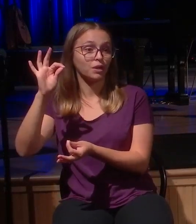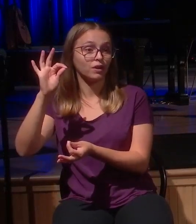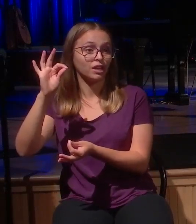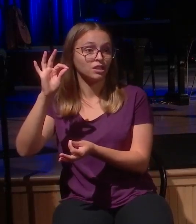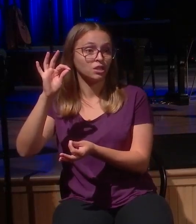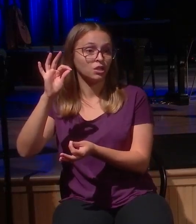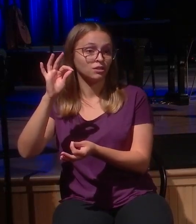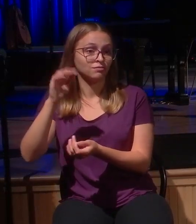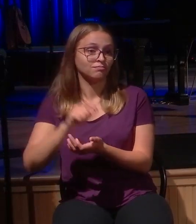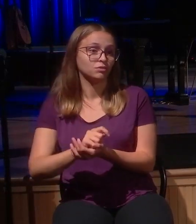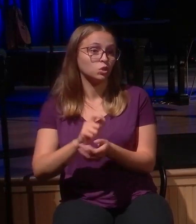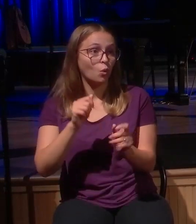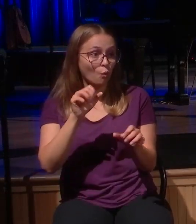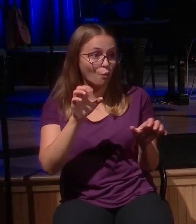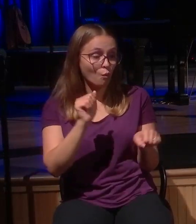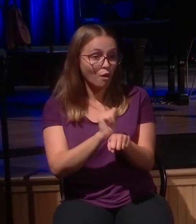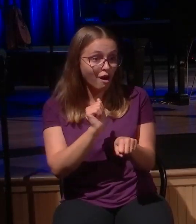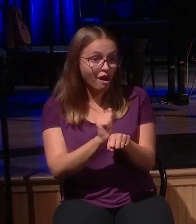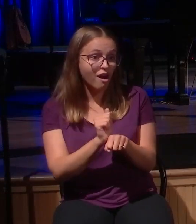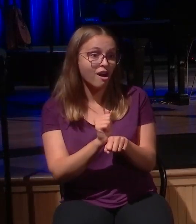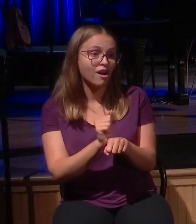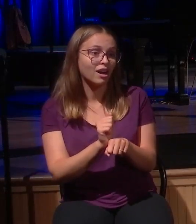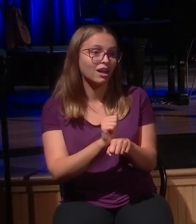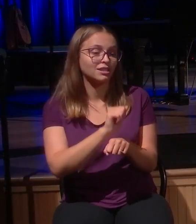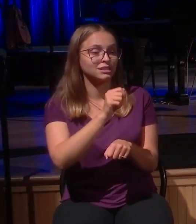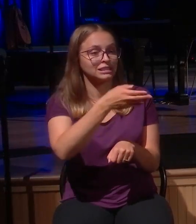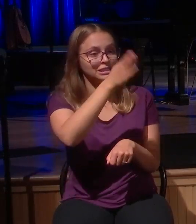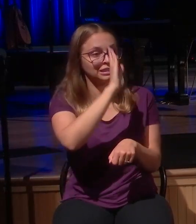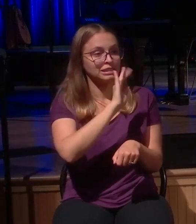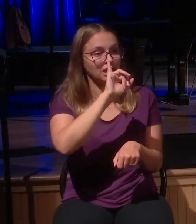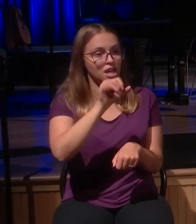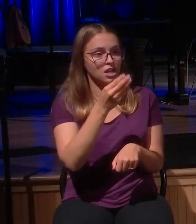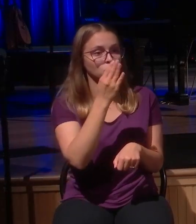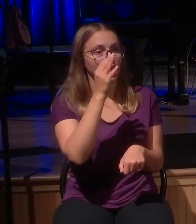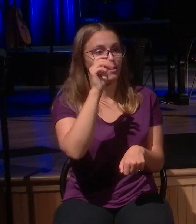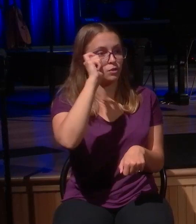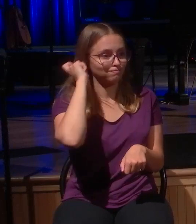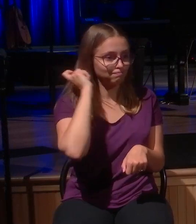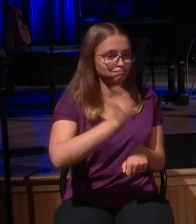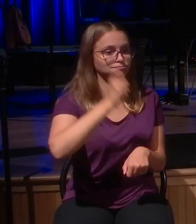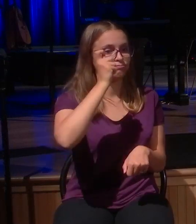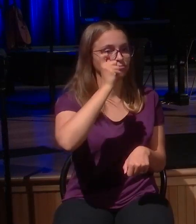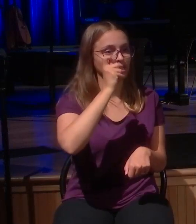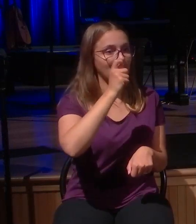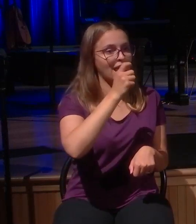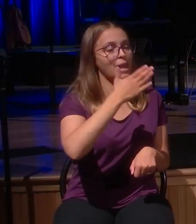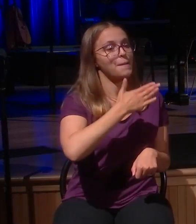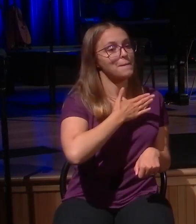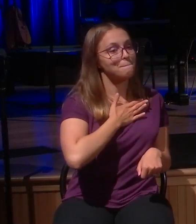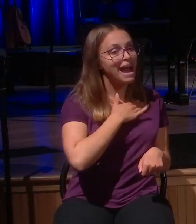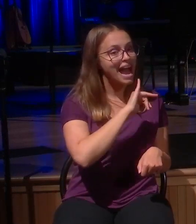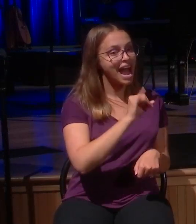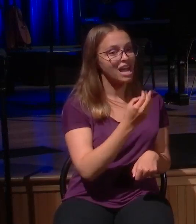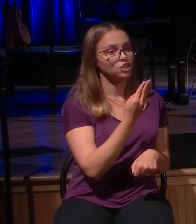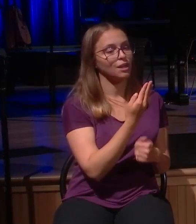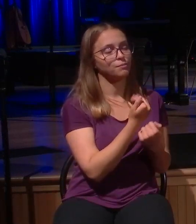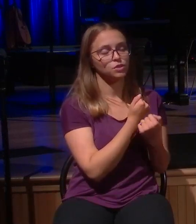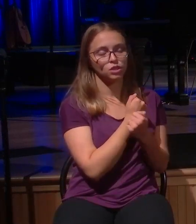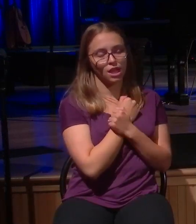contact, without meaningful contact, and sometimes we want to control and manipulate or even provide the conviction, the right word that will just turn our